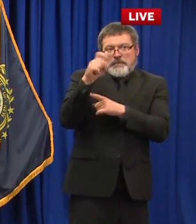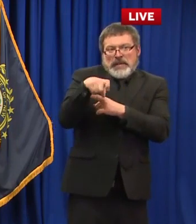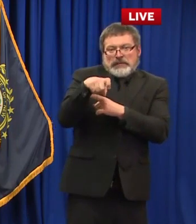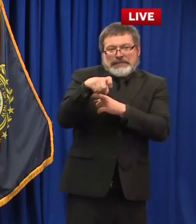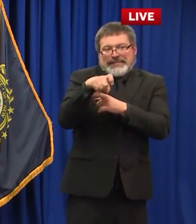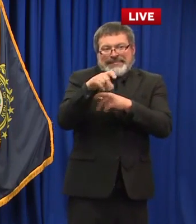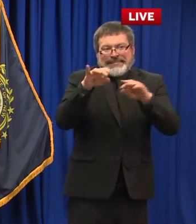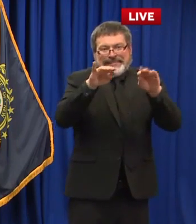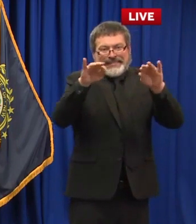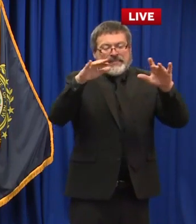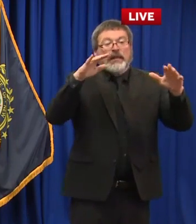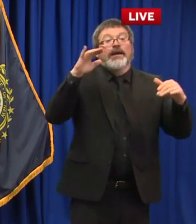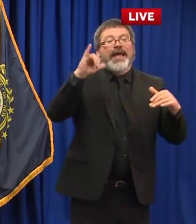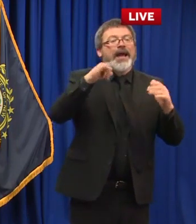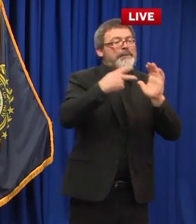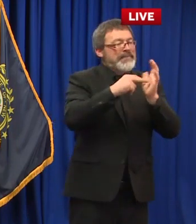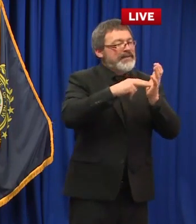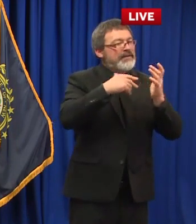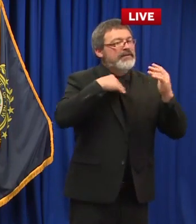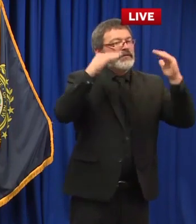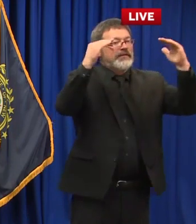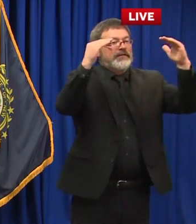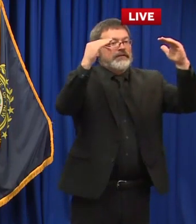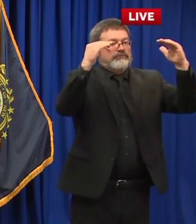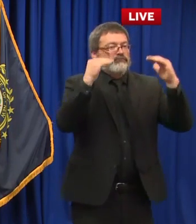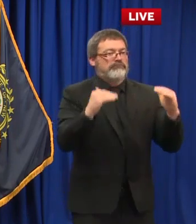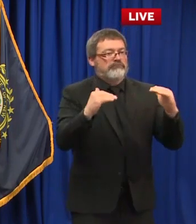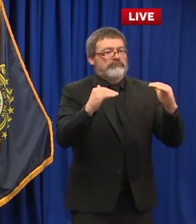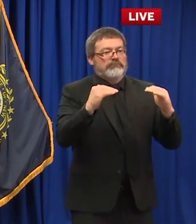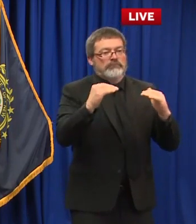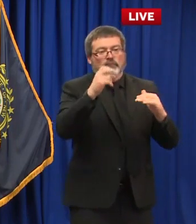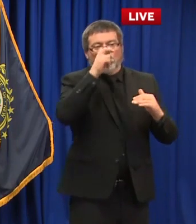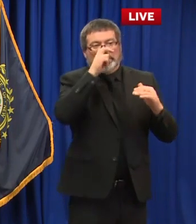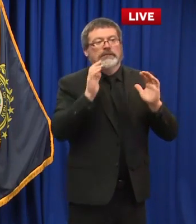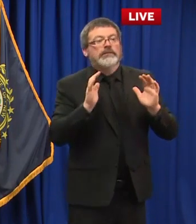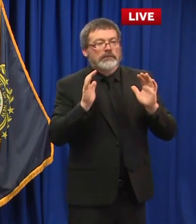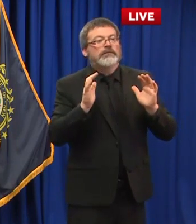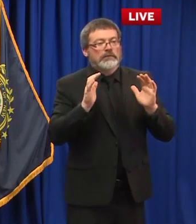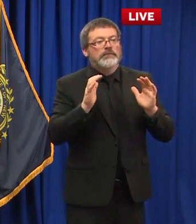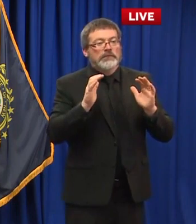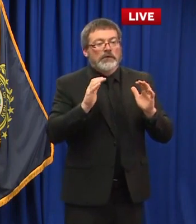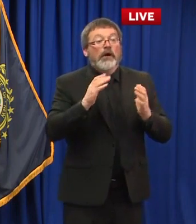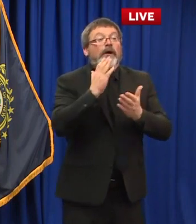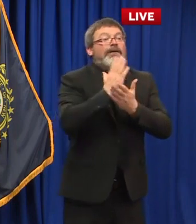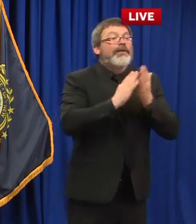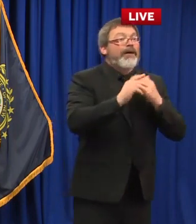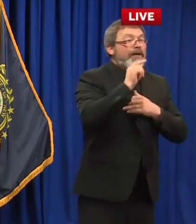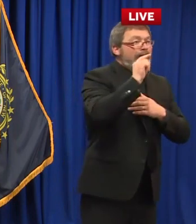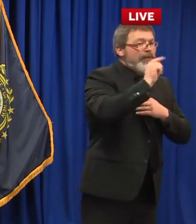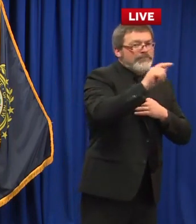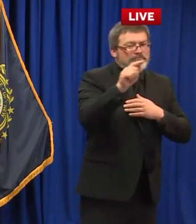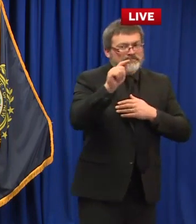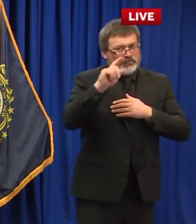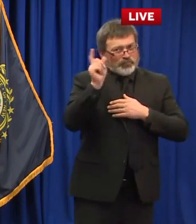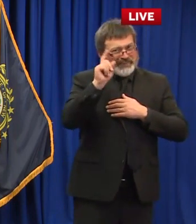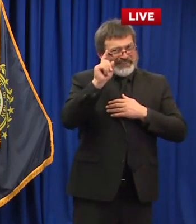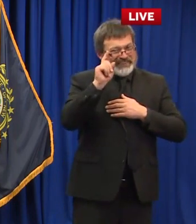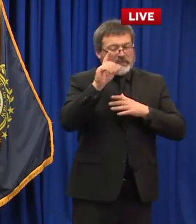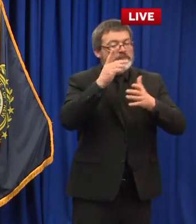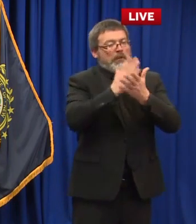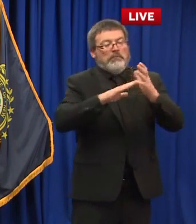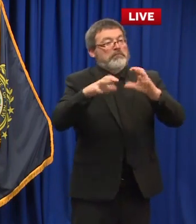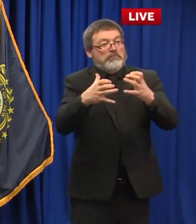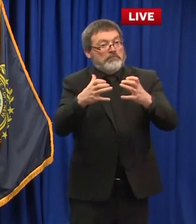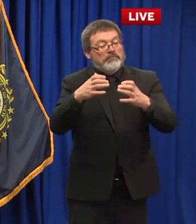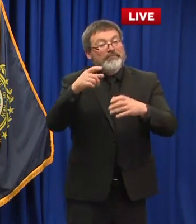of the identification of those that are in those vulnerable health populations the elderly what folks with underlying health conditions